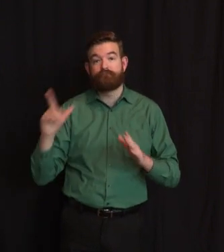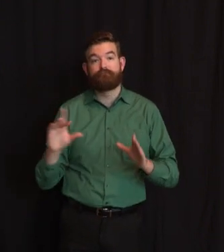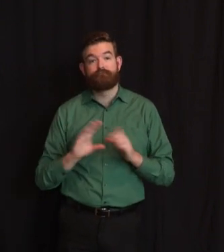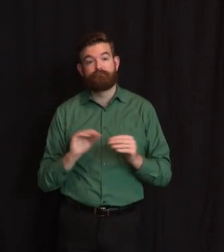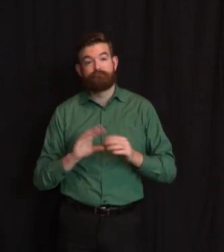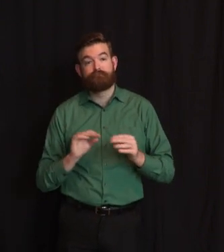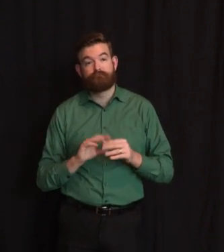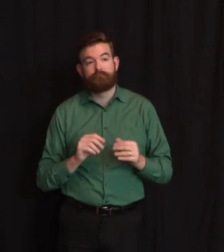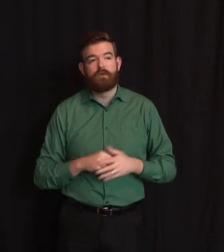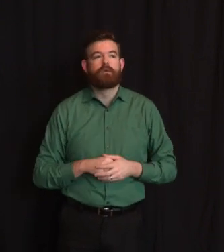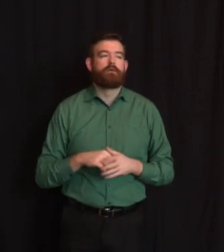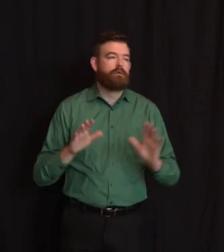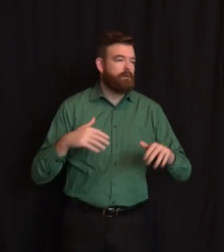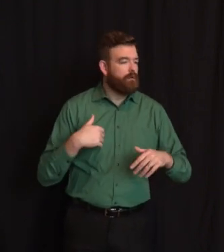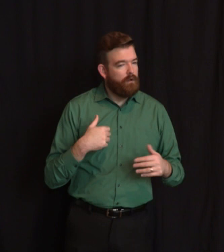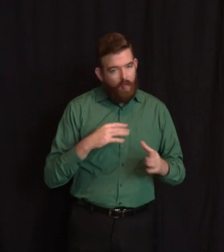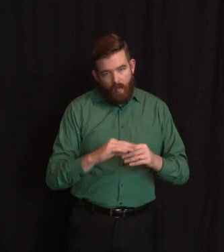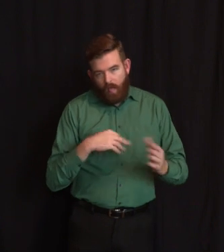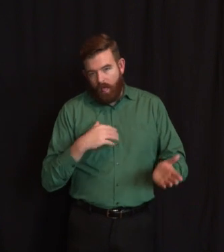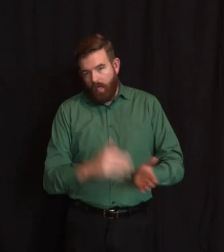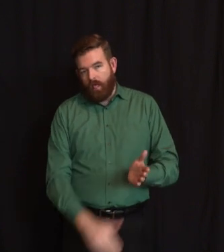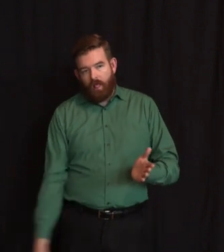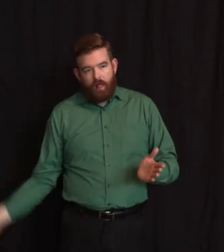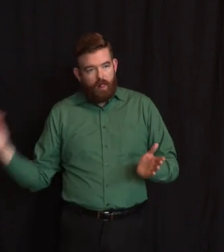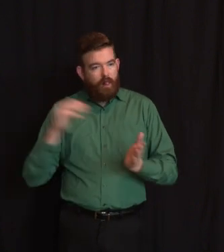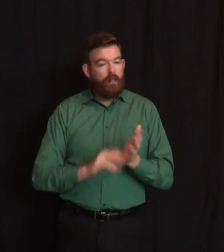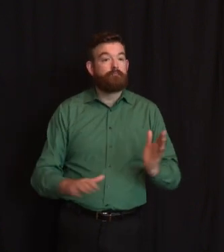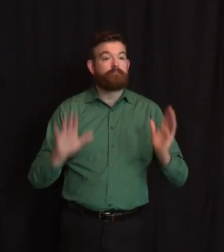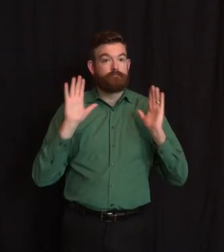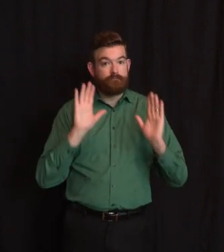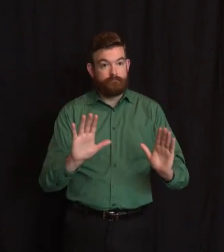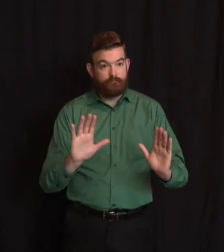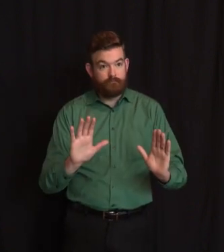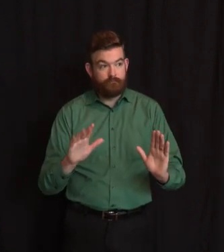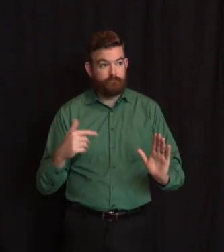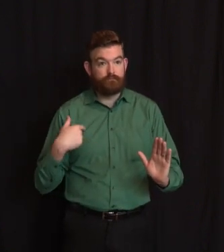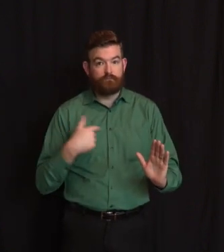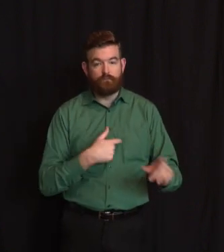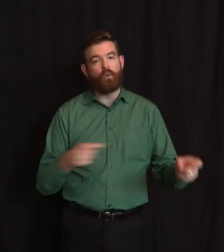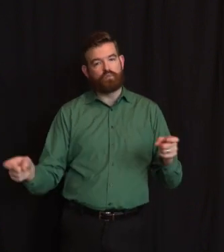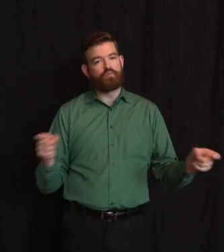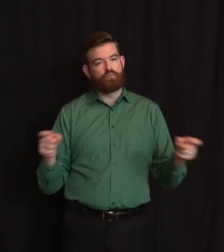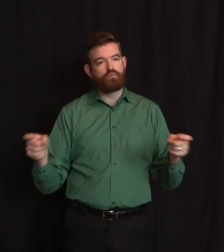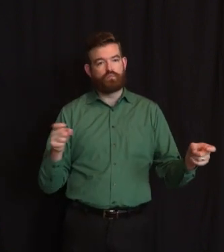when it comes, what it looks like when it comes, it's up to us. We keep doing what we're doing.